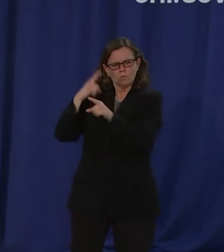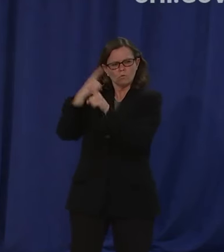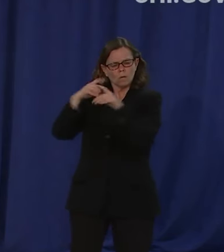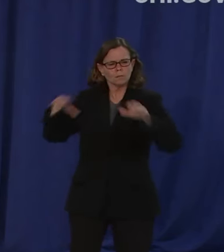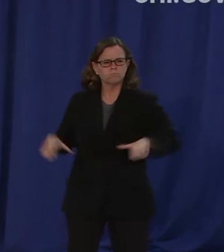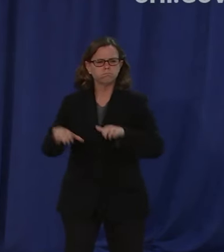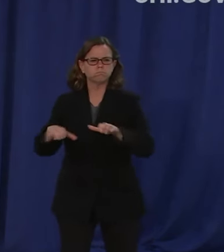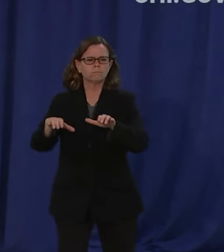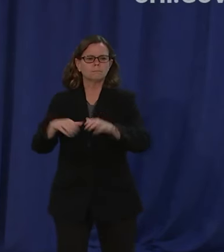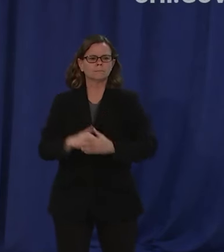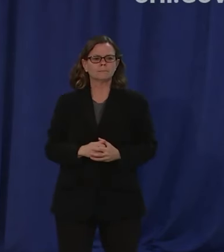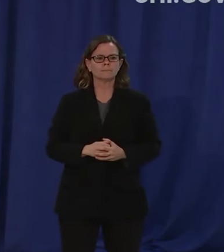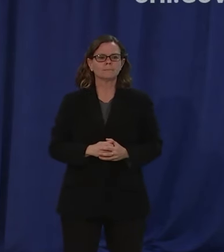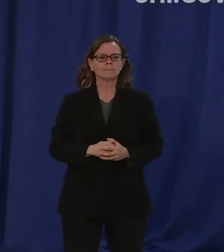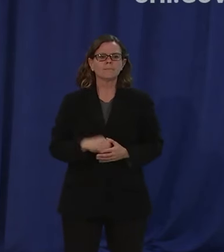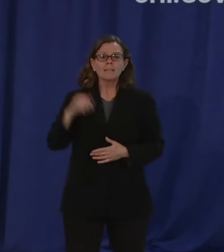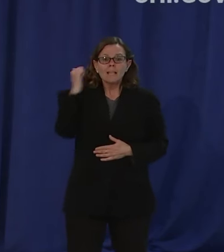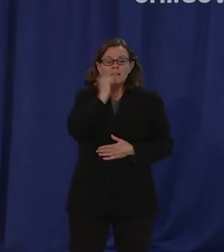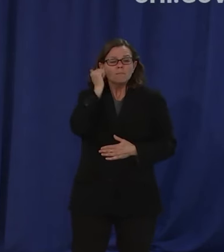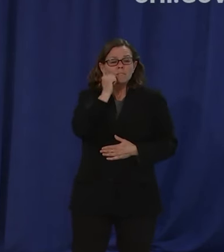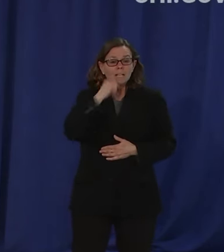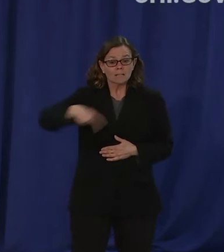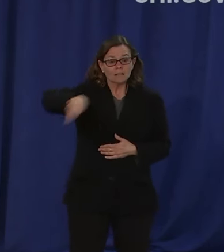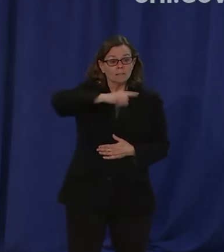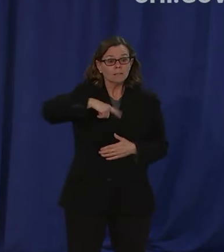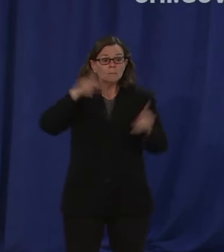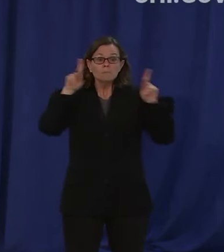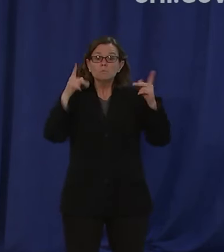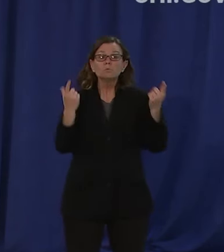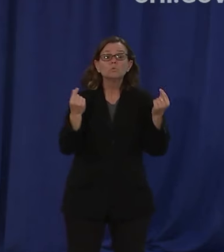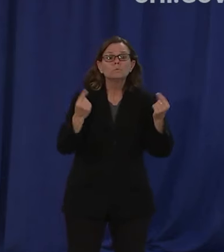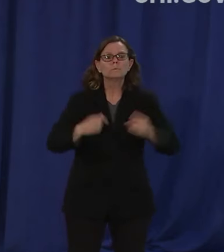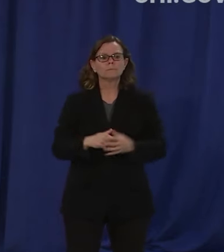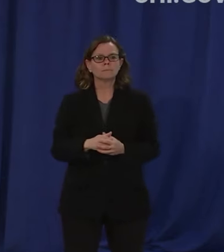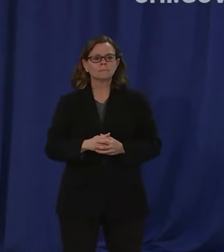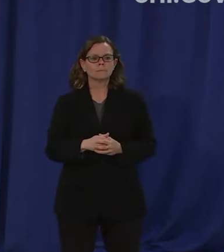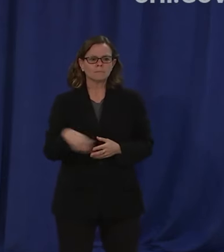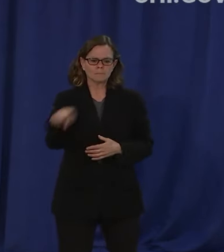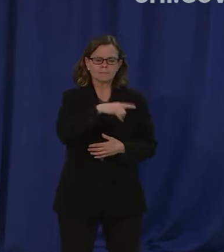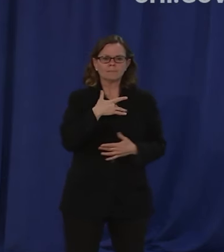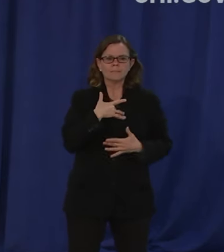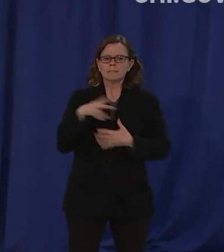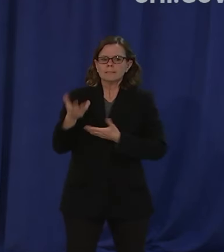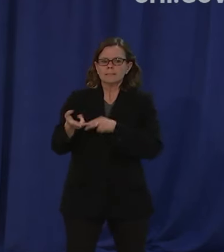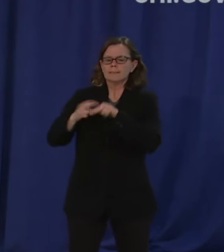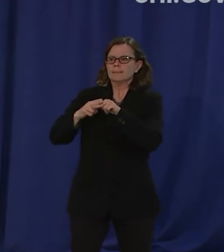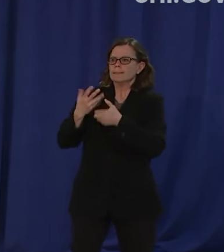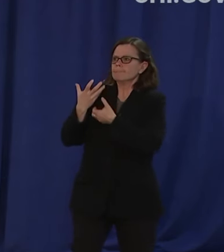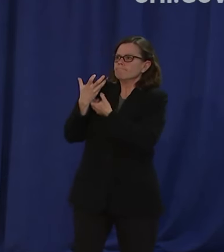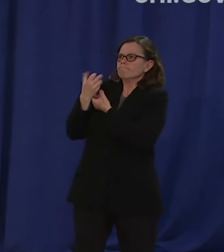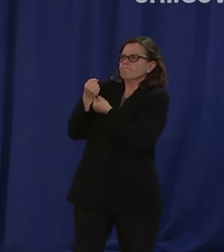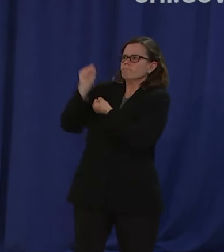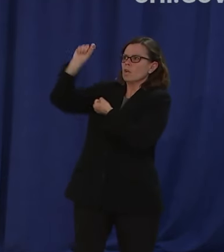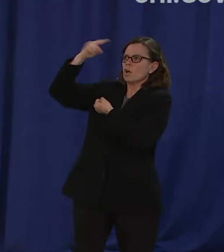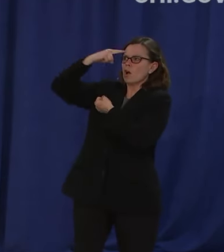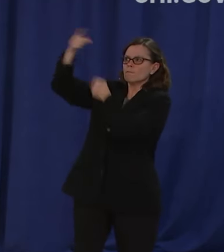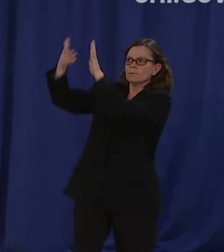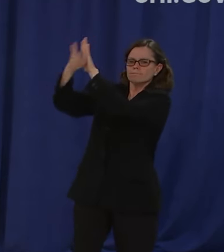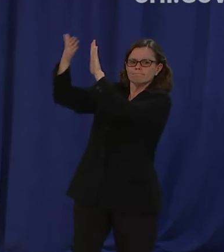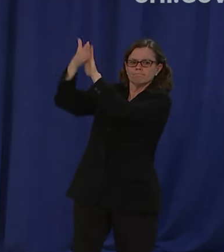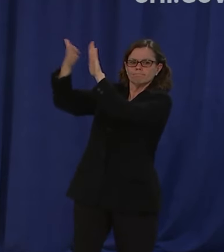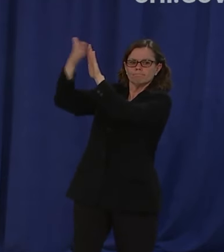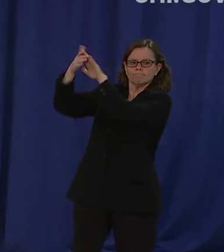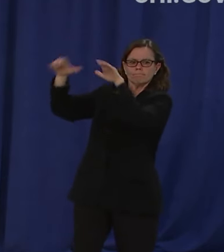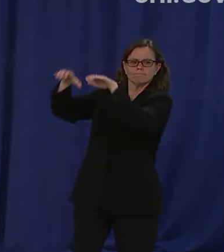every day for the common good, and that they have confidence in their government that we can get the job done even in the midst of